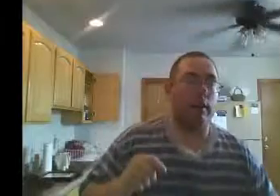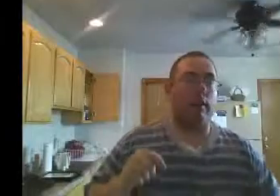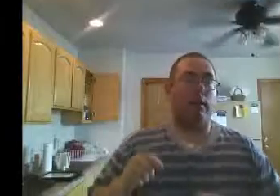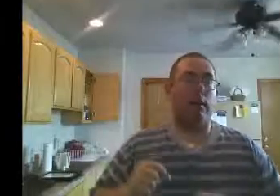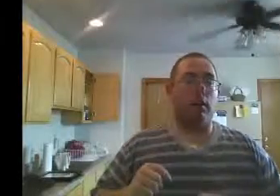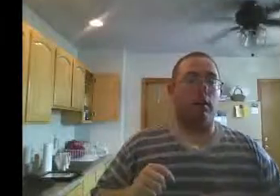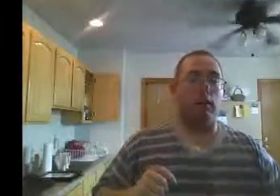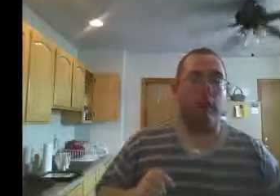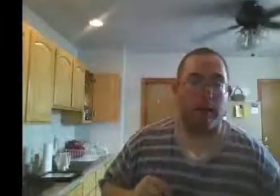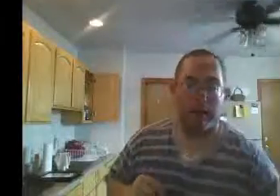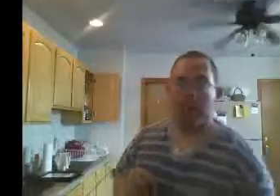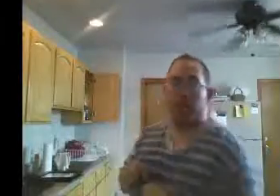I ran the group.